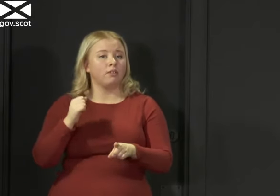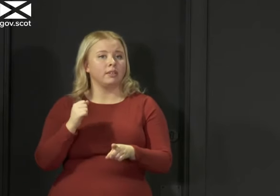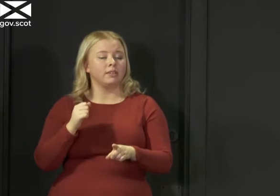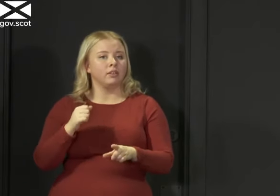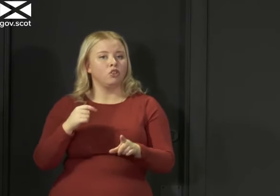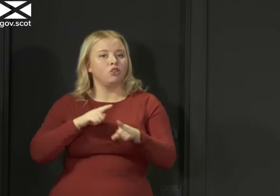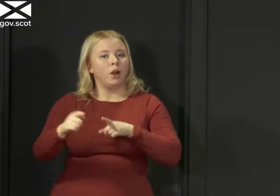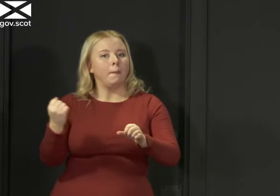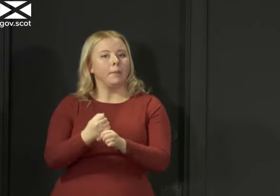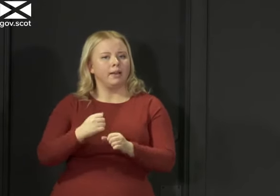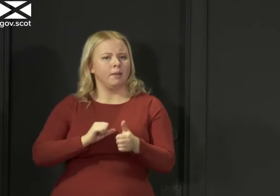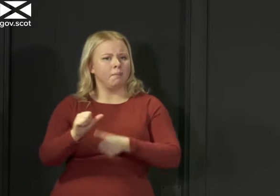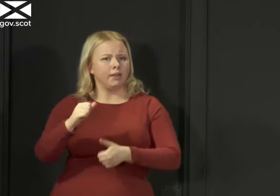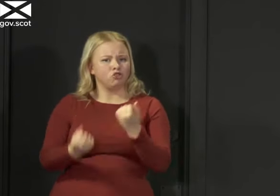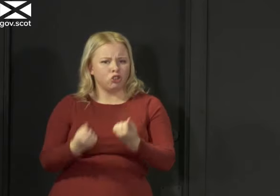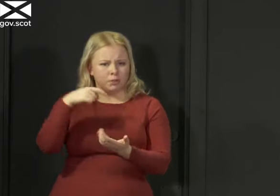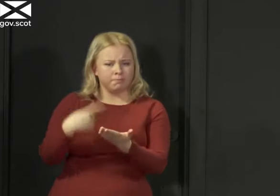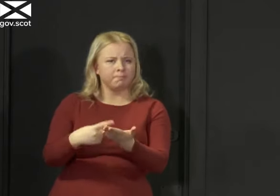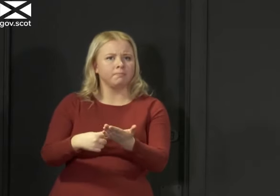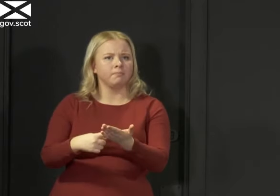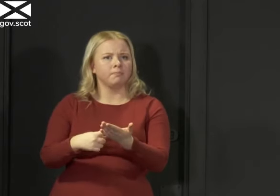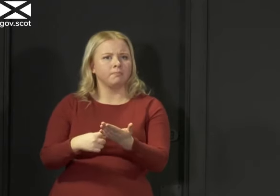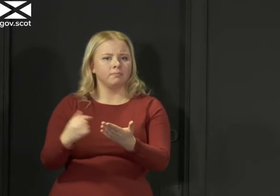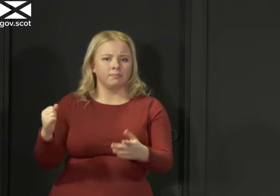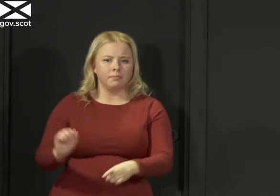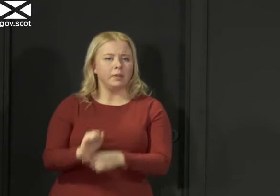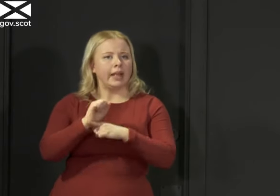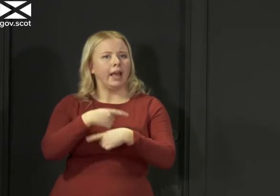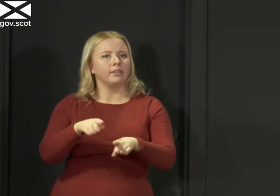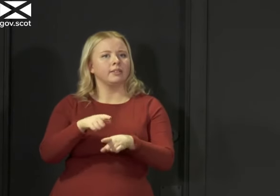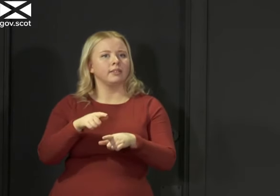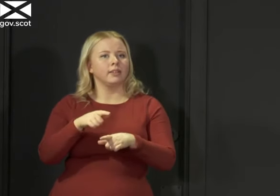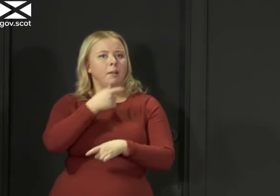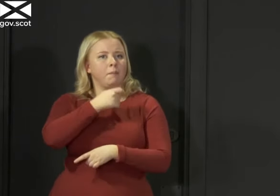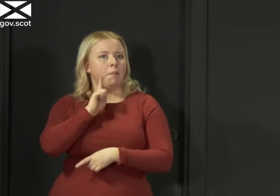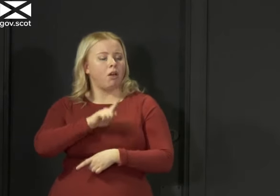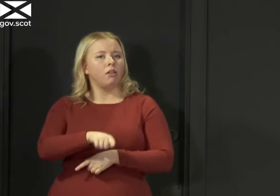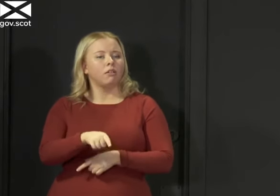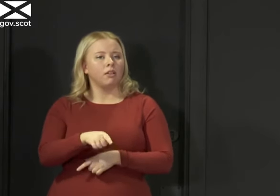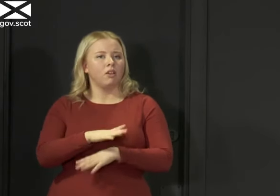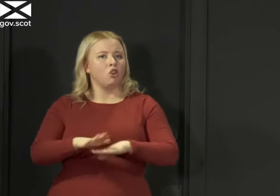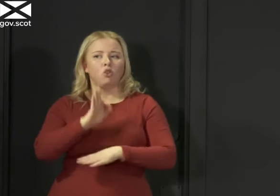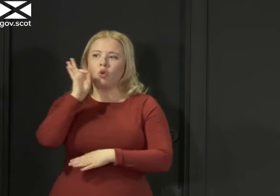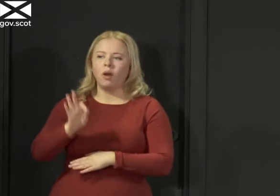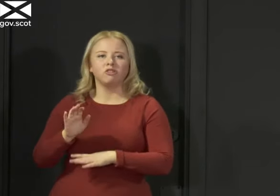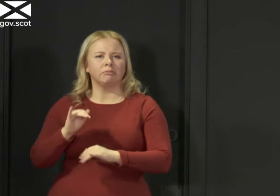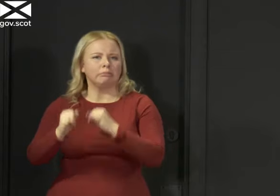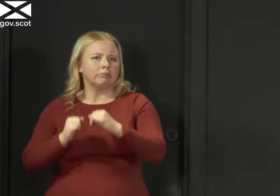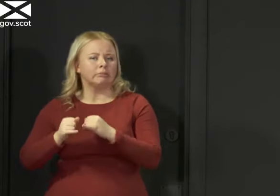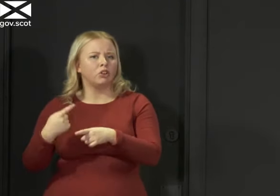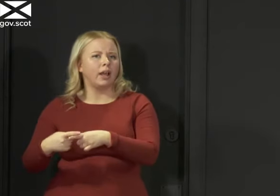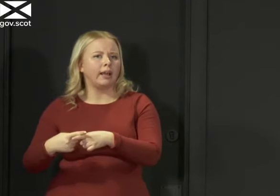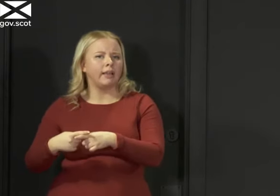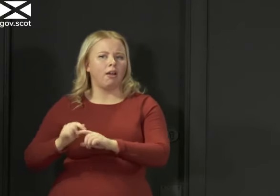judgements I can to keep the population safe I do not question the right of the UK government to take different